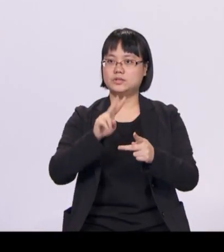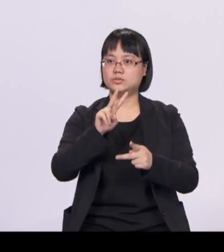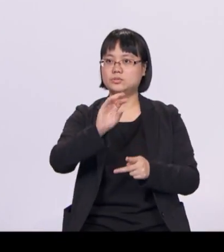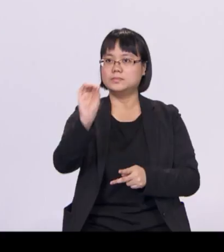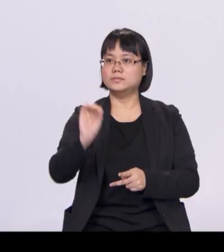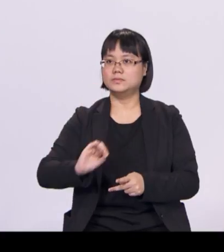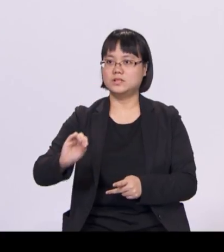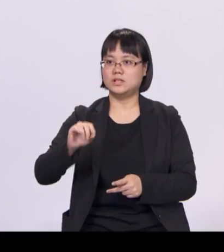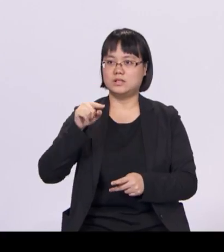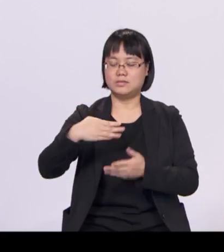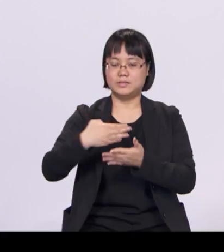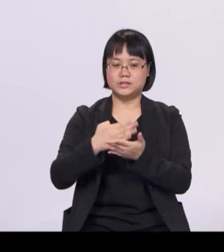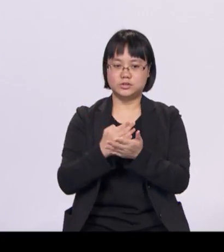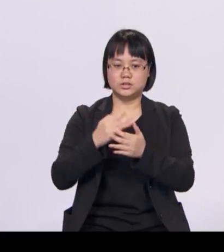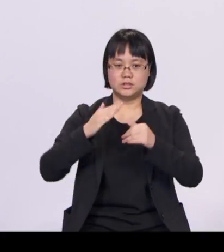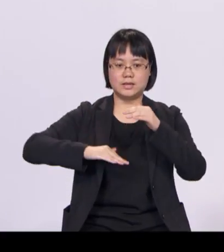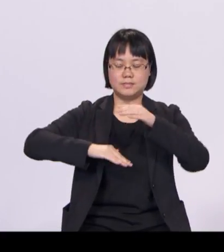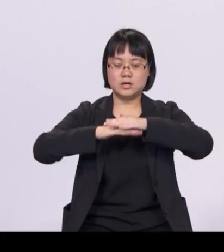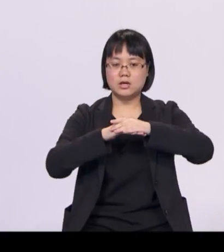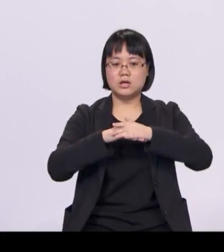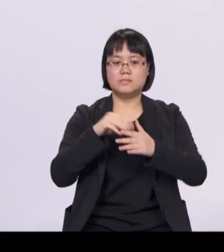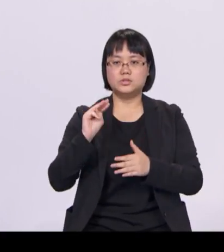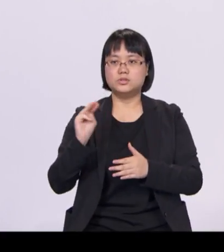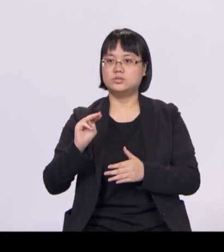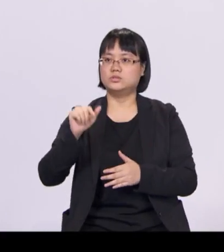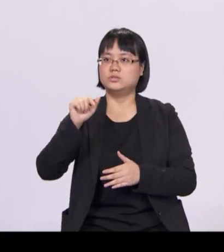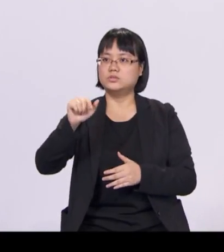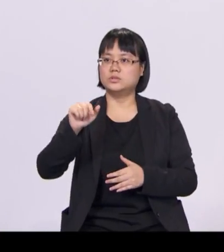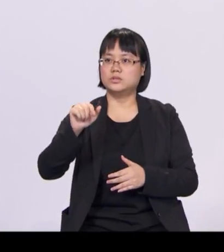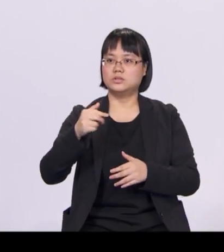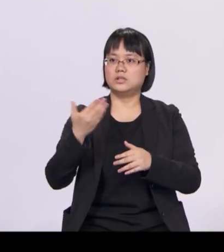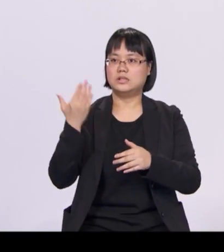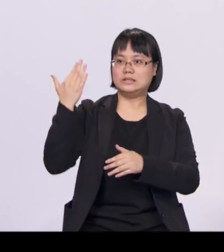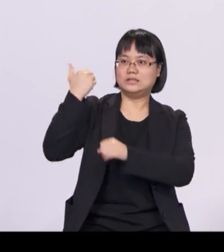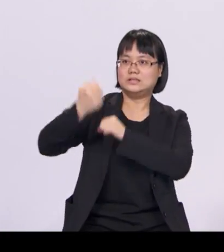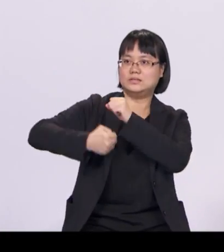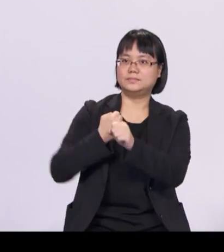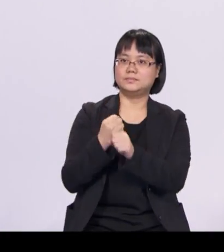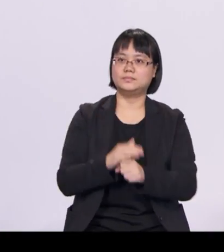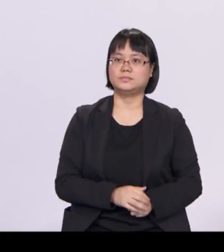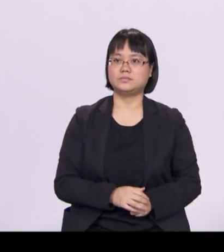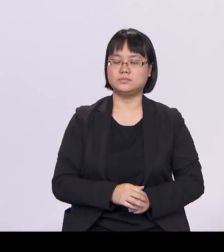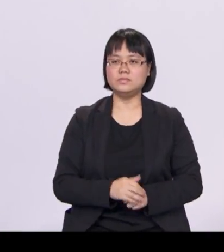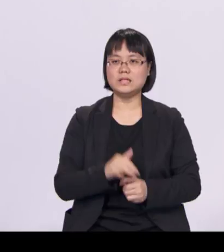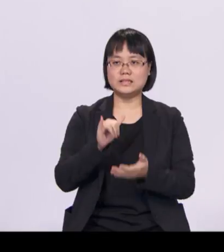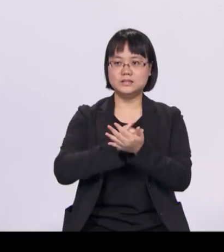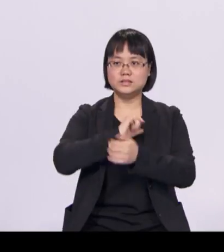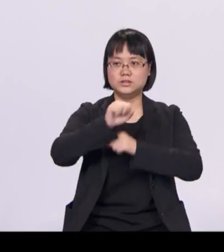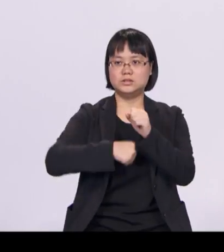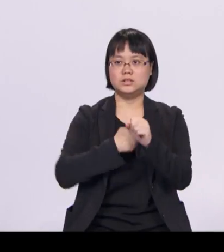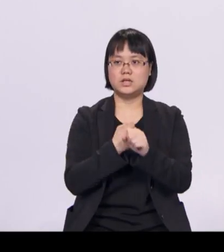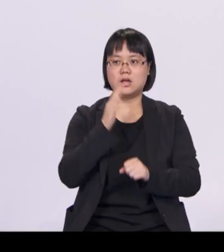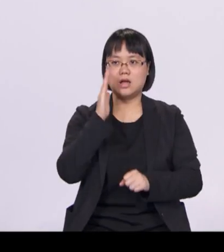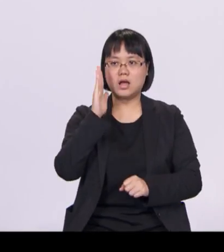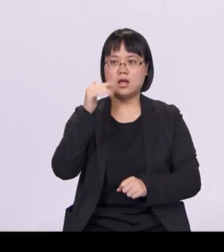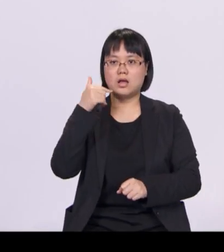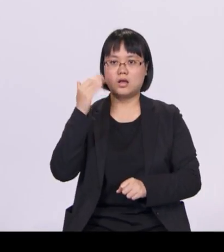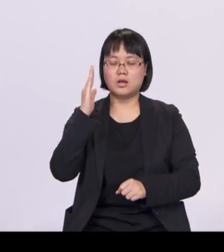of ministries and organs last year. This year, I will further moderate the pace of ministries' budget growth.